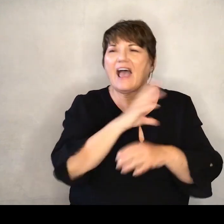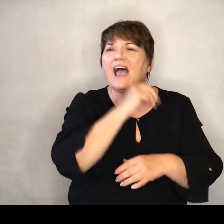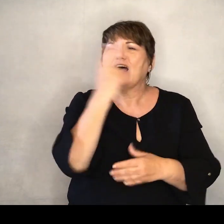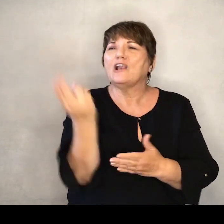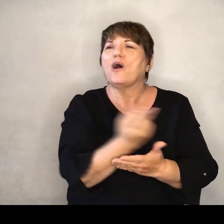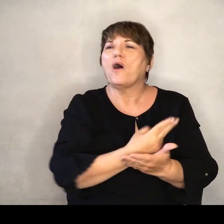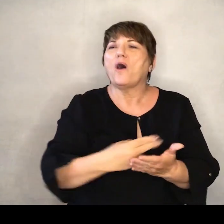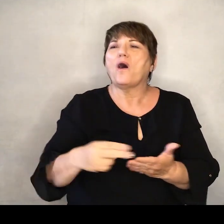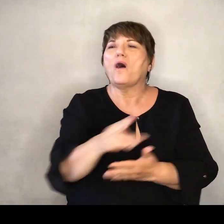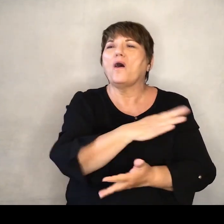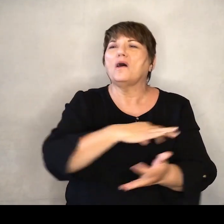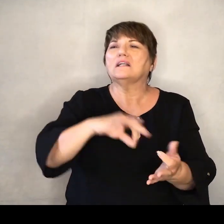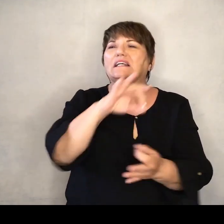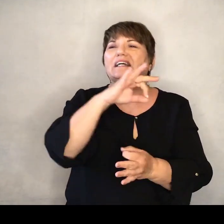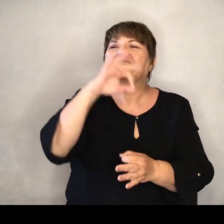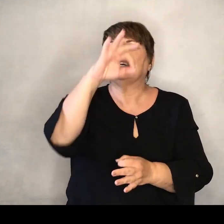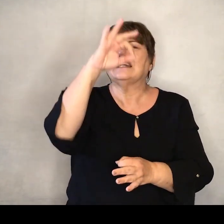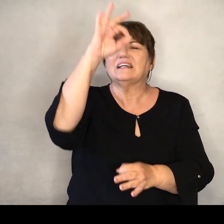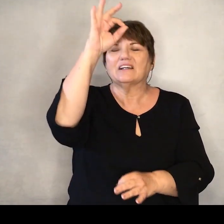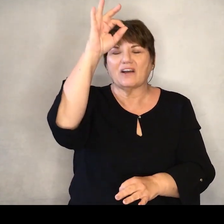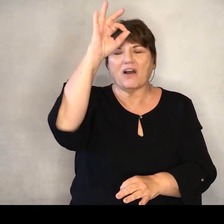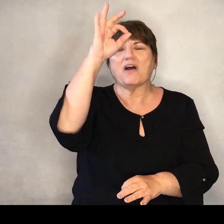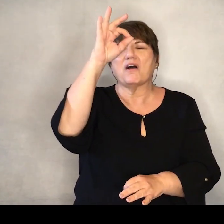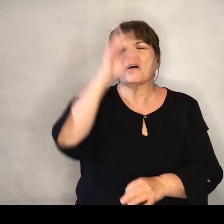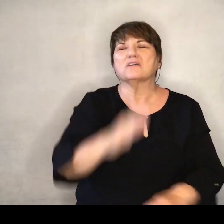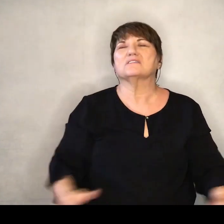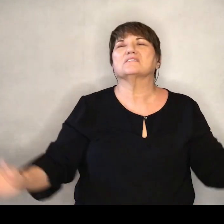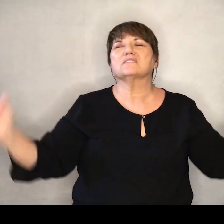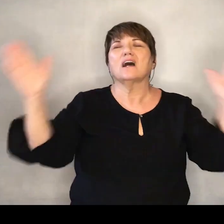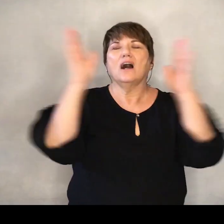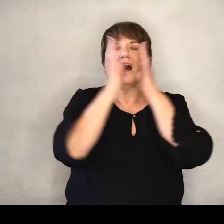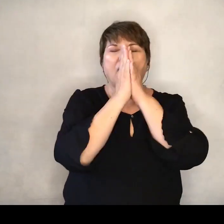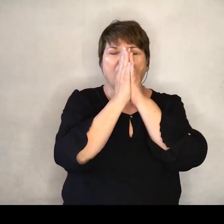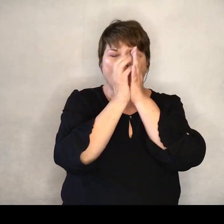and Holy Ghost